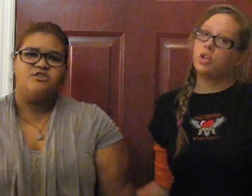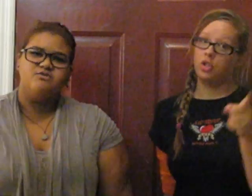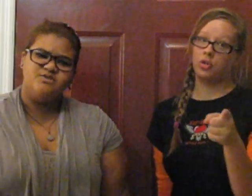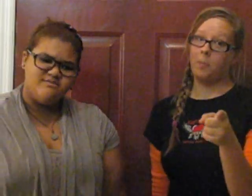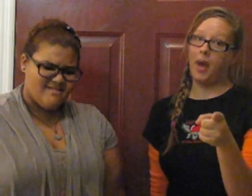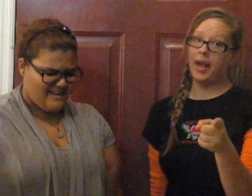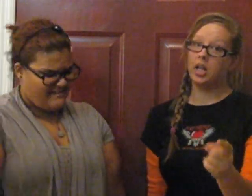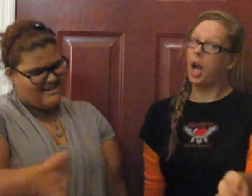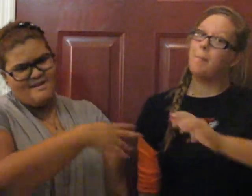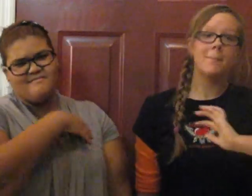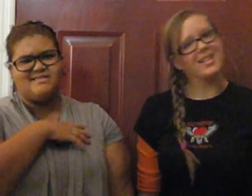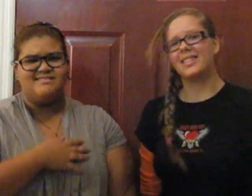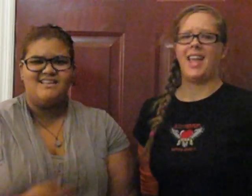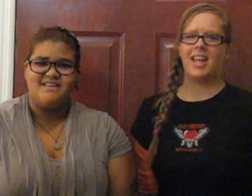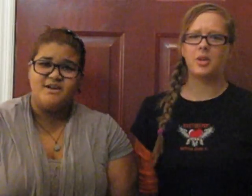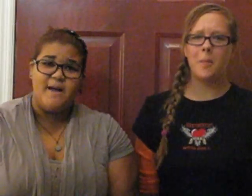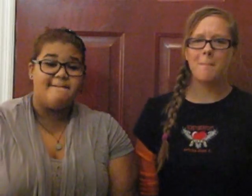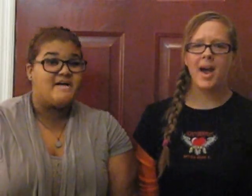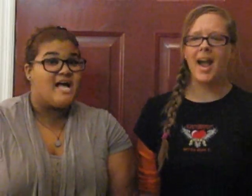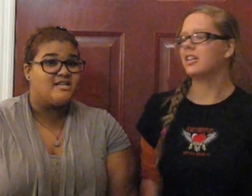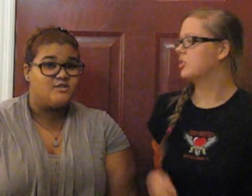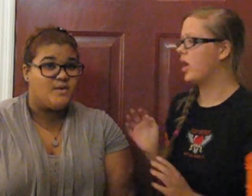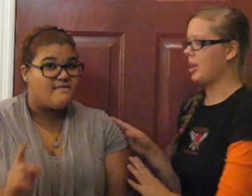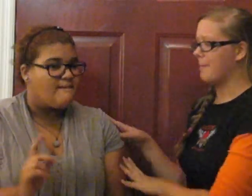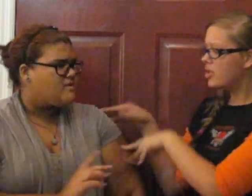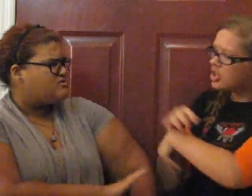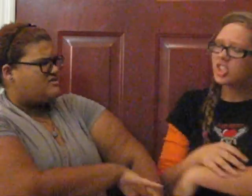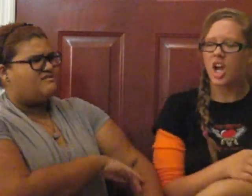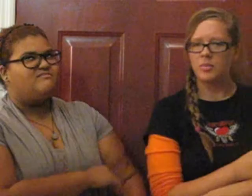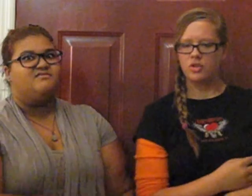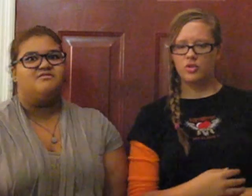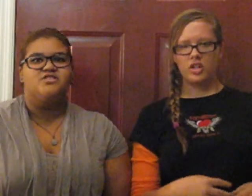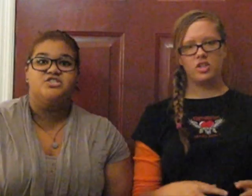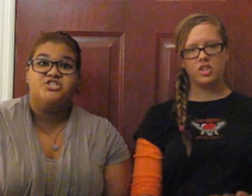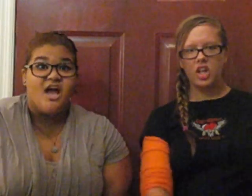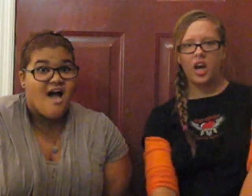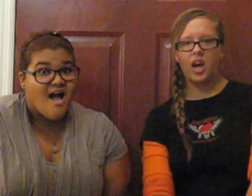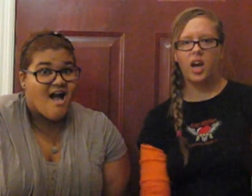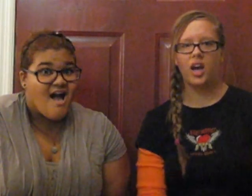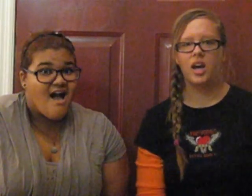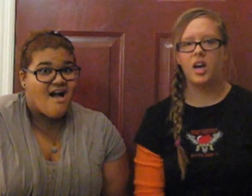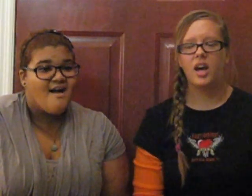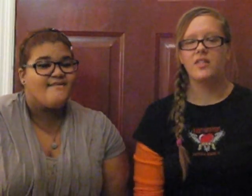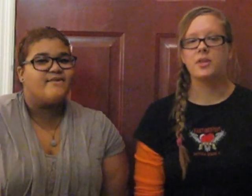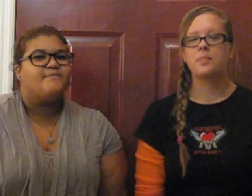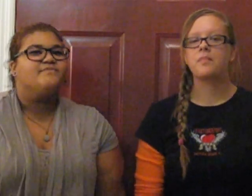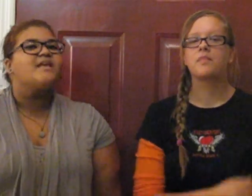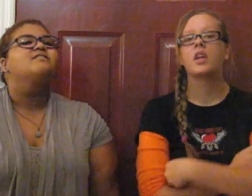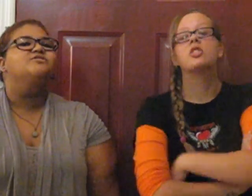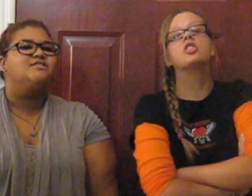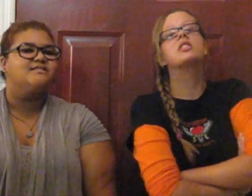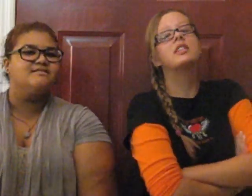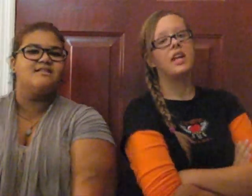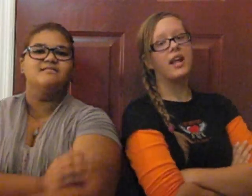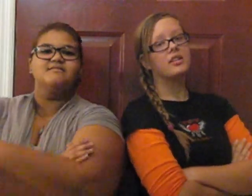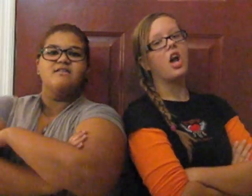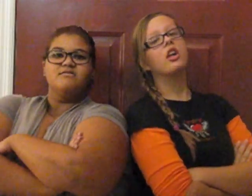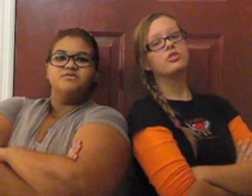And you should pack it up and say goodbye Cause when the push comes to the shop It's just a dance hall